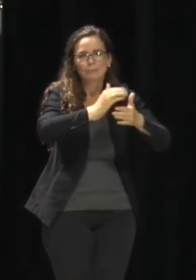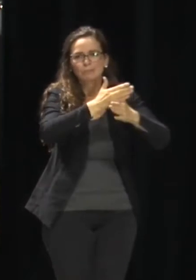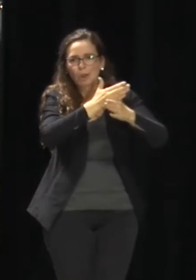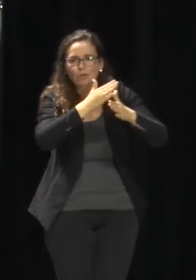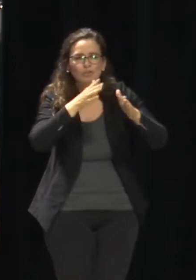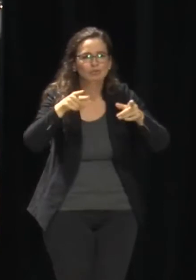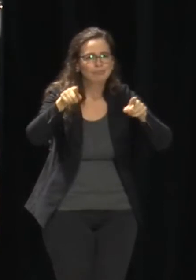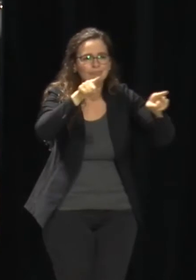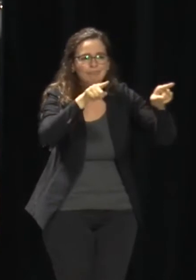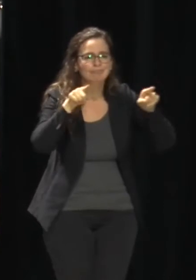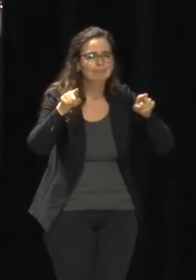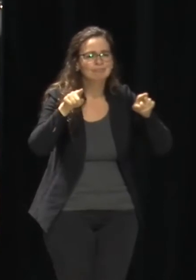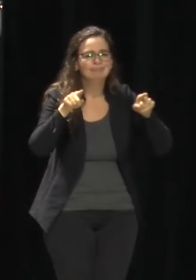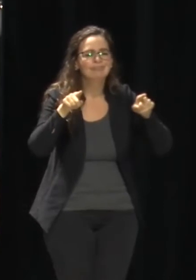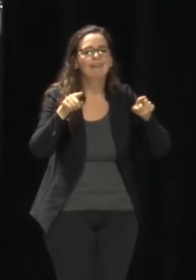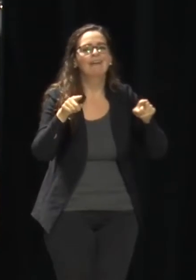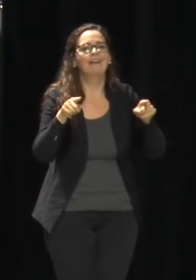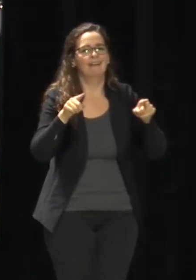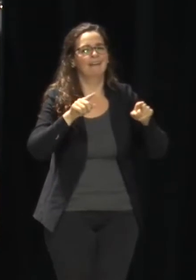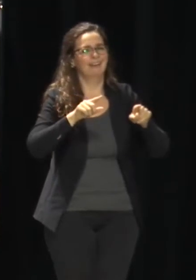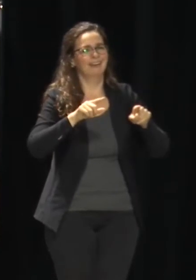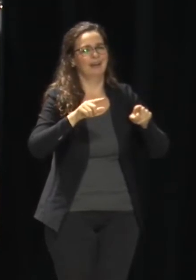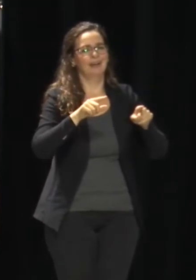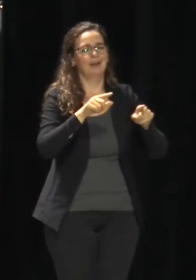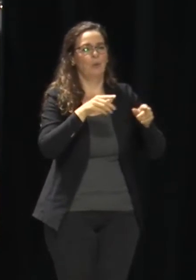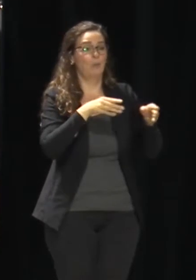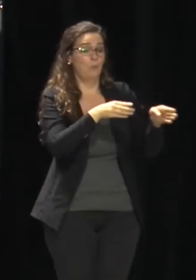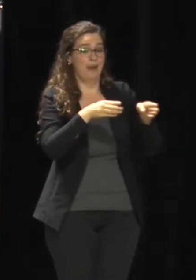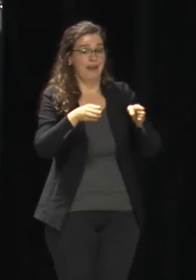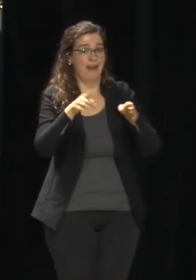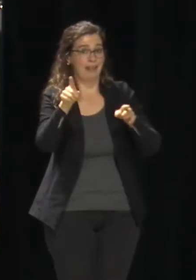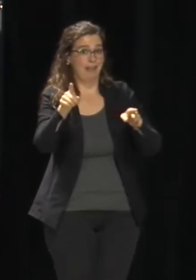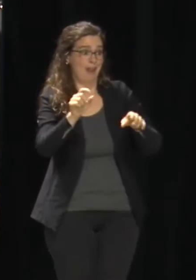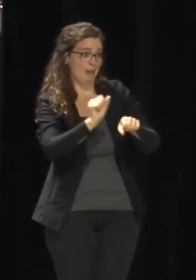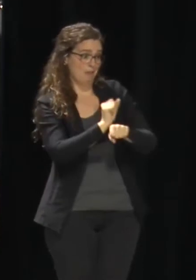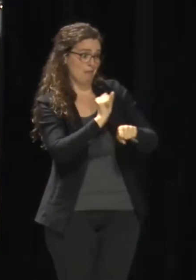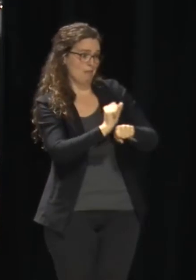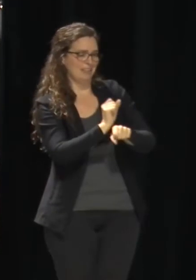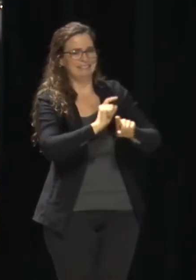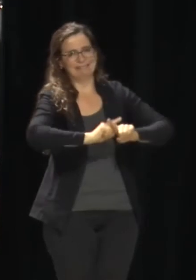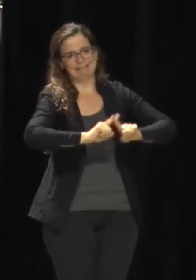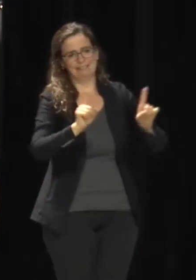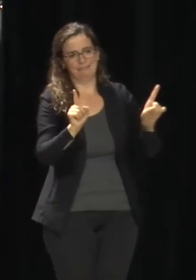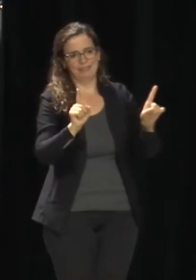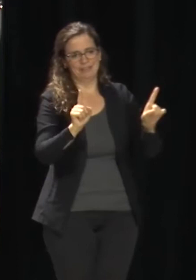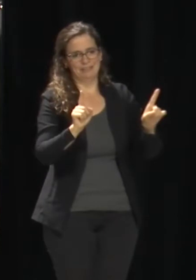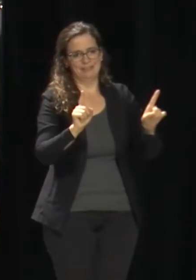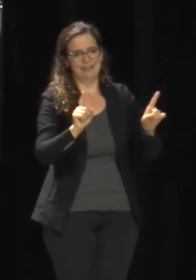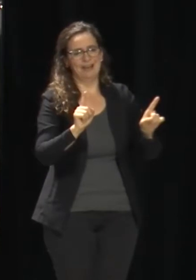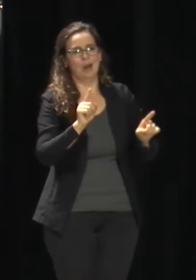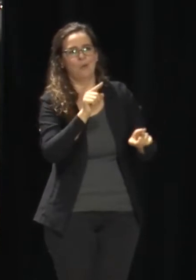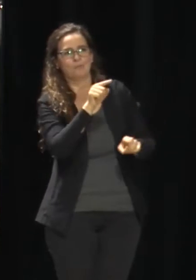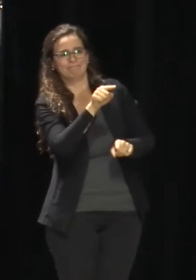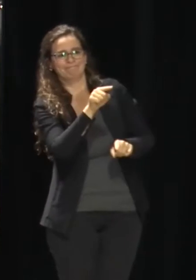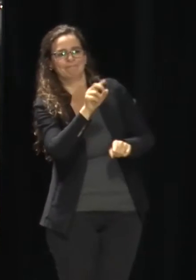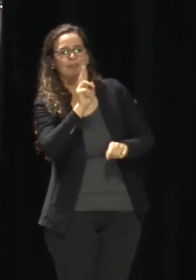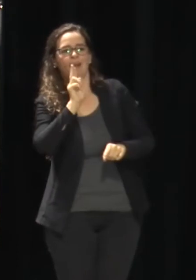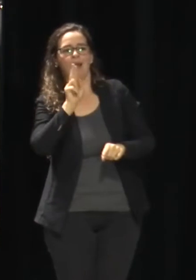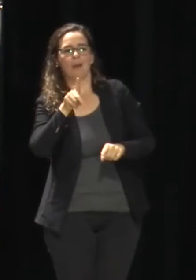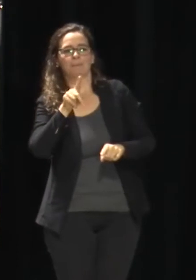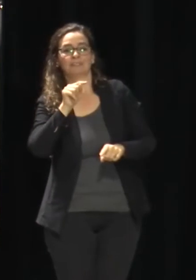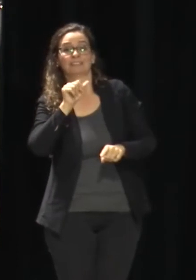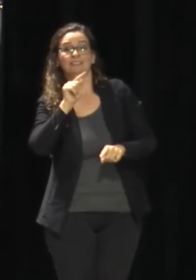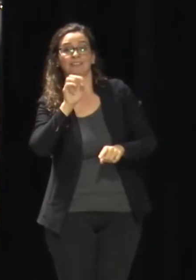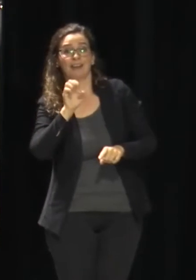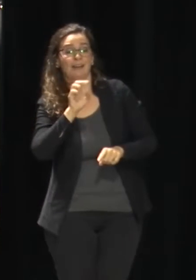And Syracuse Community Health Center, you show up, they have their own process. We're working through all of this. This